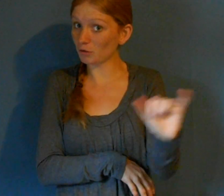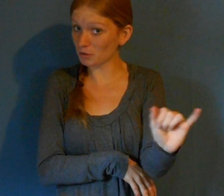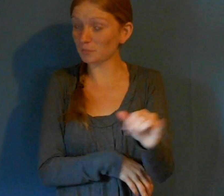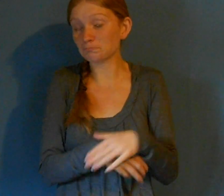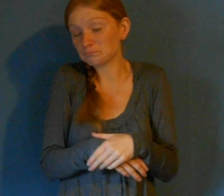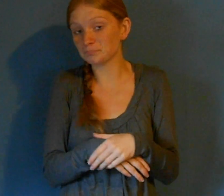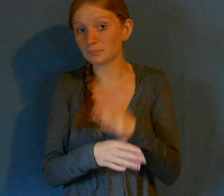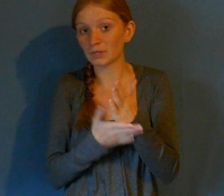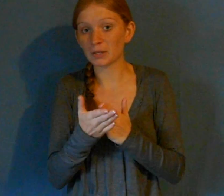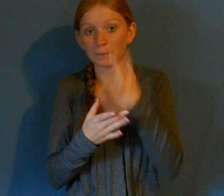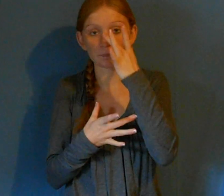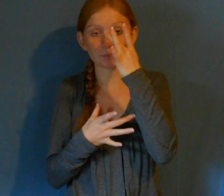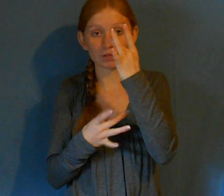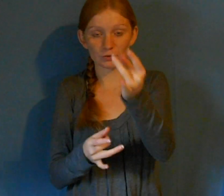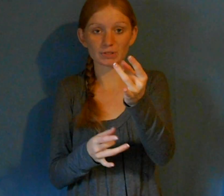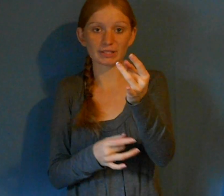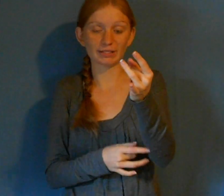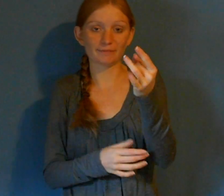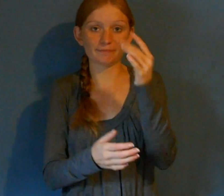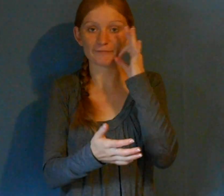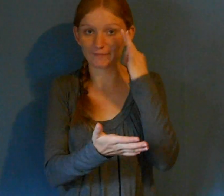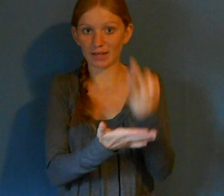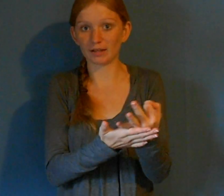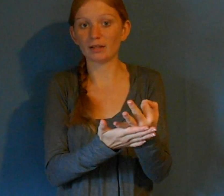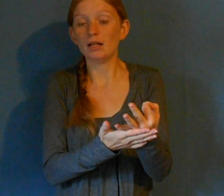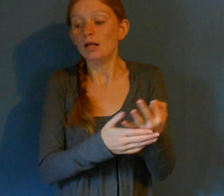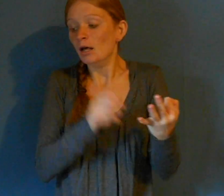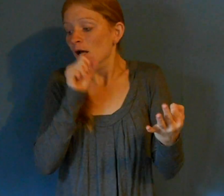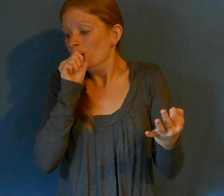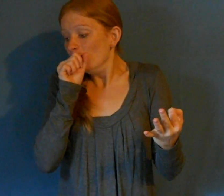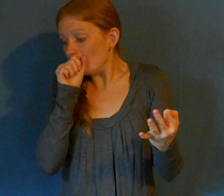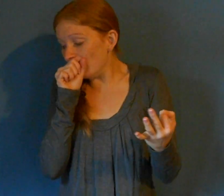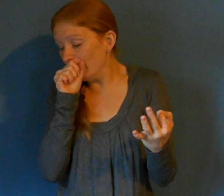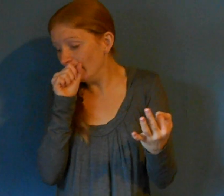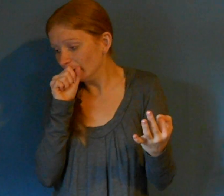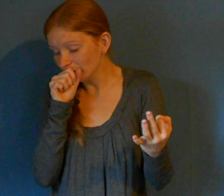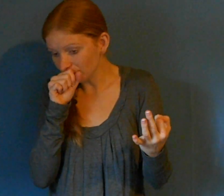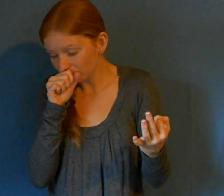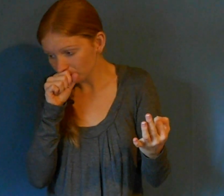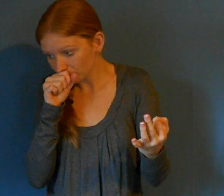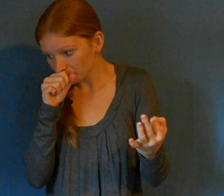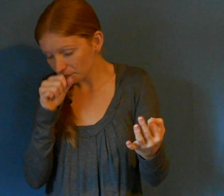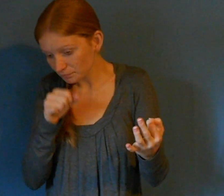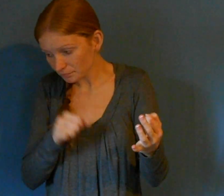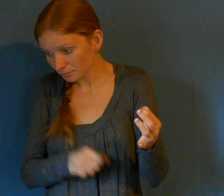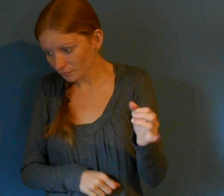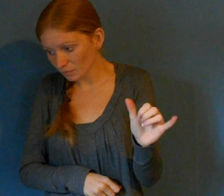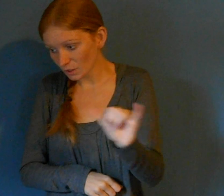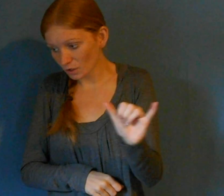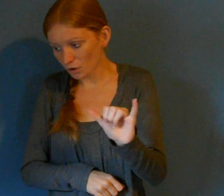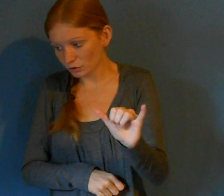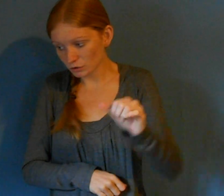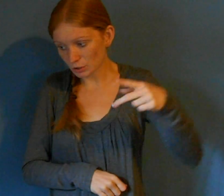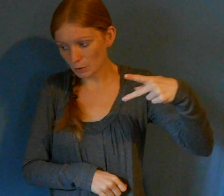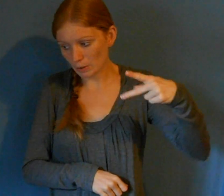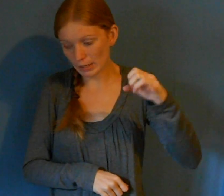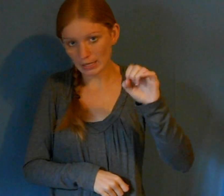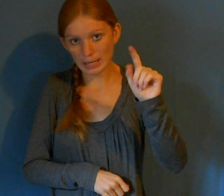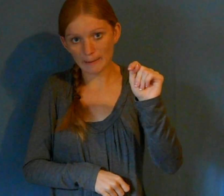also have had, um, the Pitbull is also an American Pitbull Terrier from the